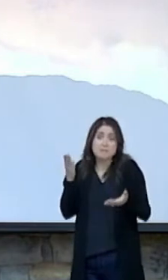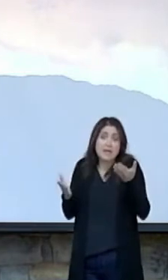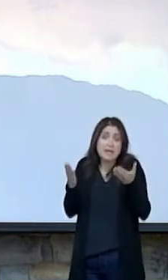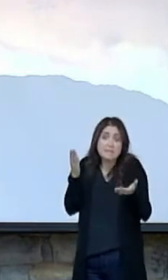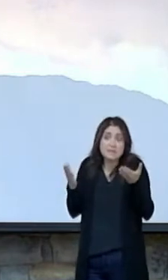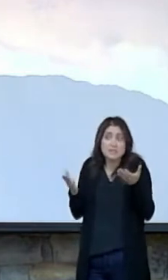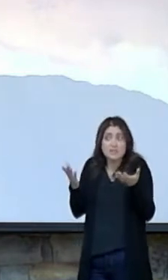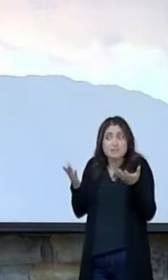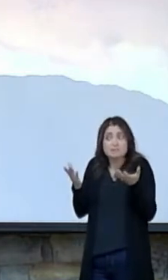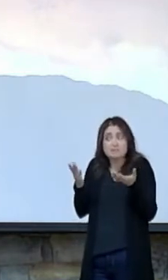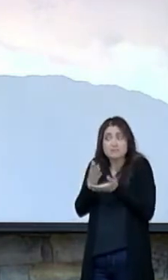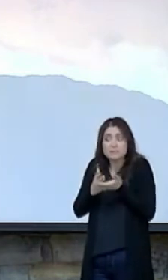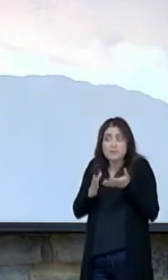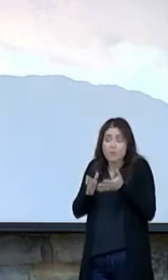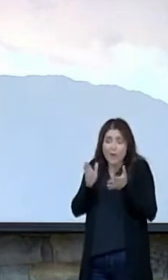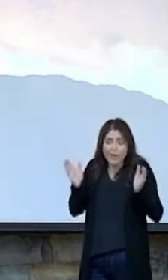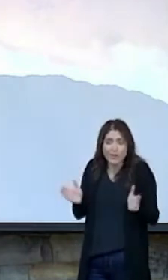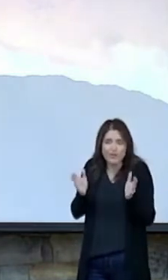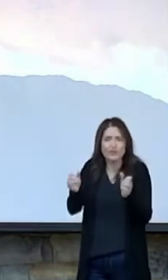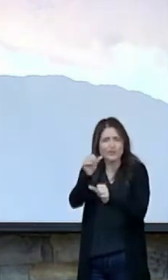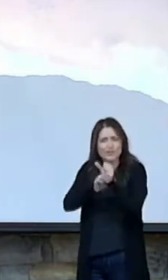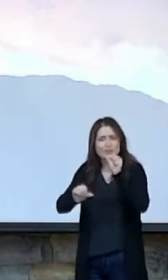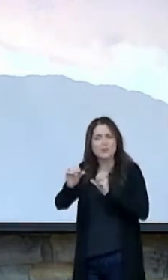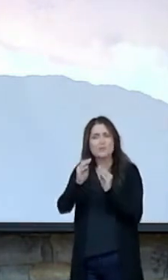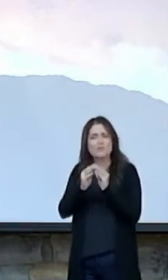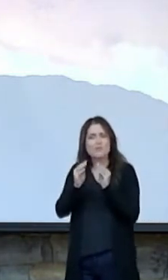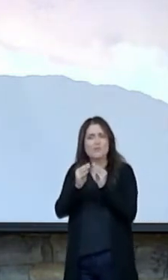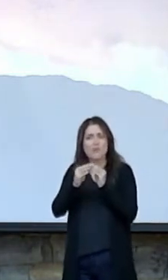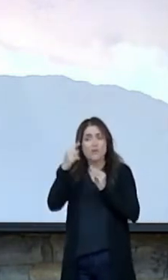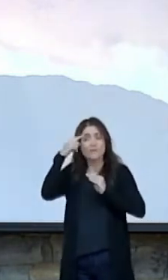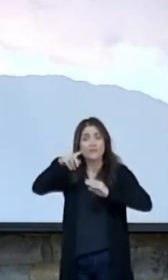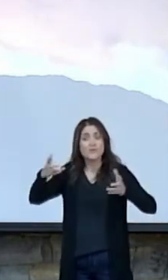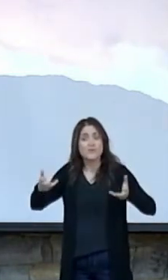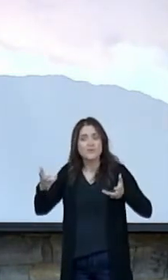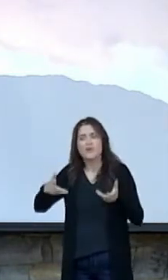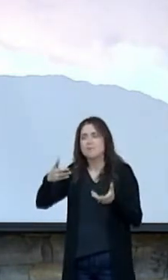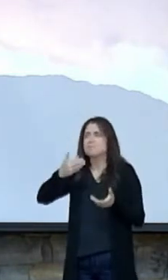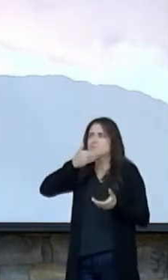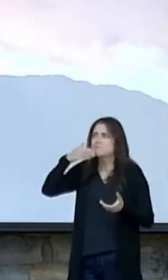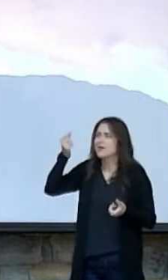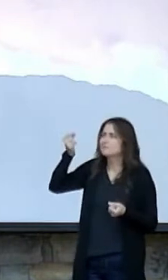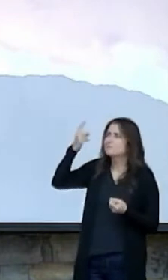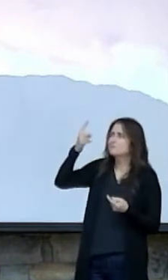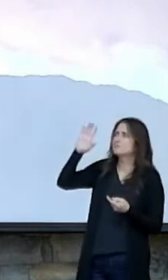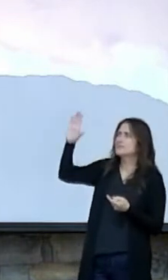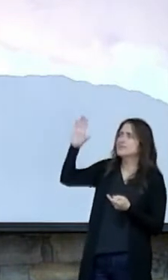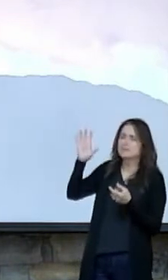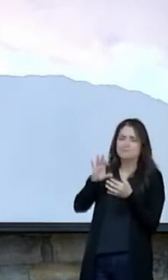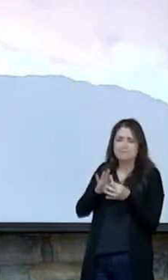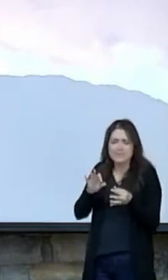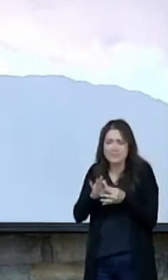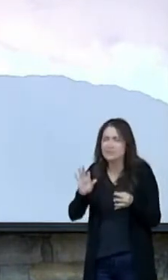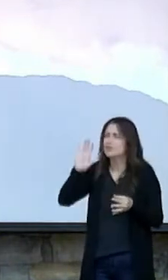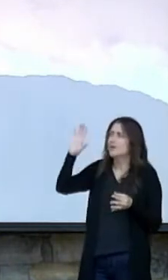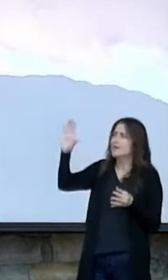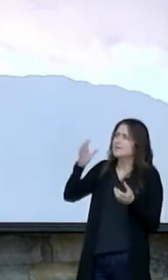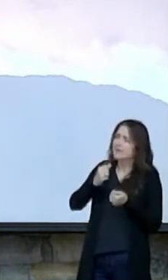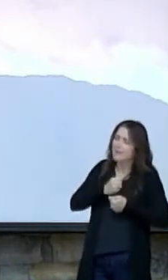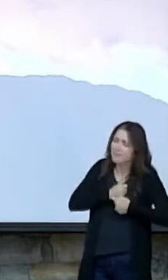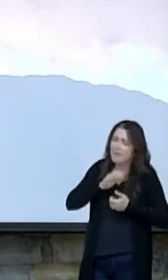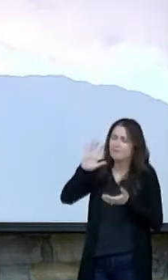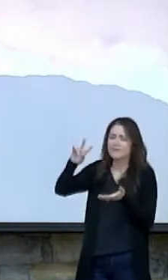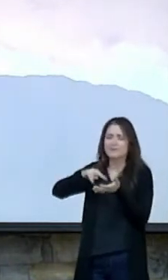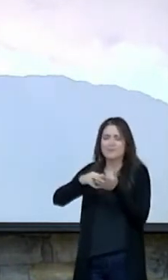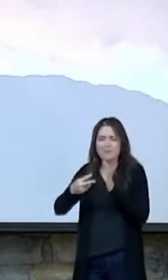encourage each other more and better understand God's message and His love and His purpose for